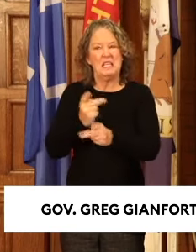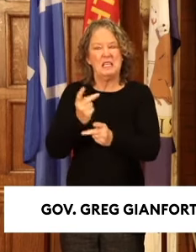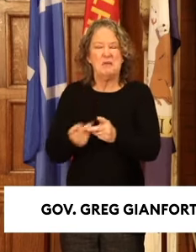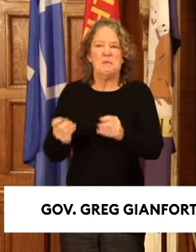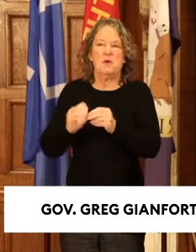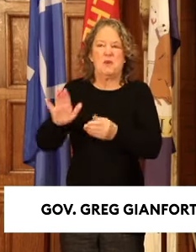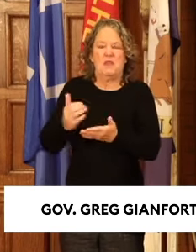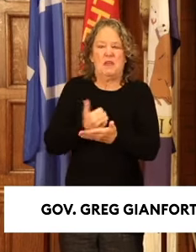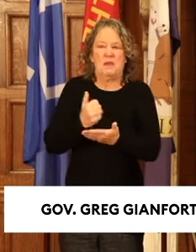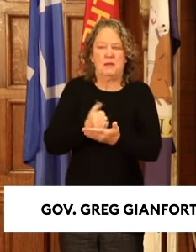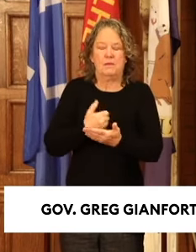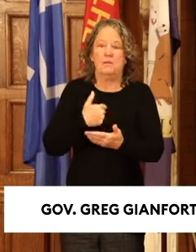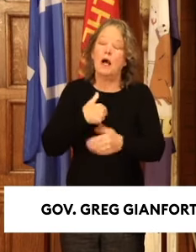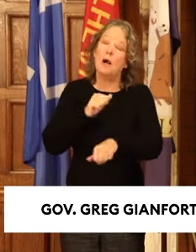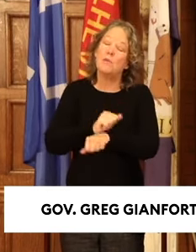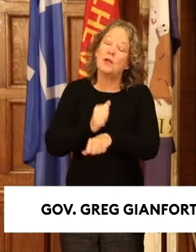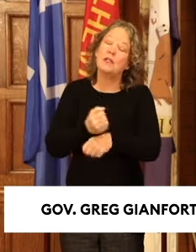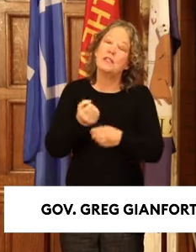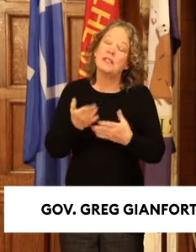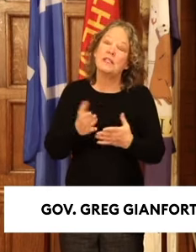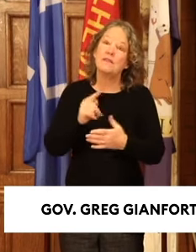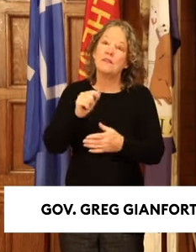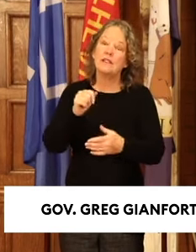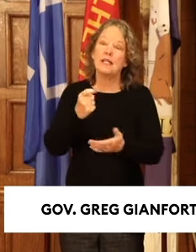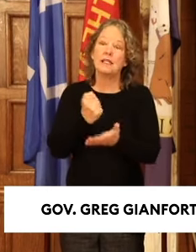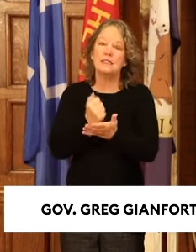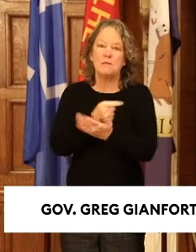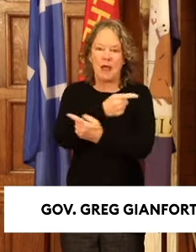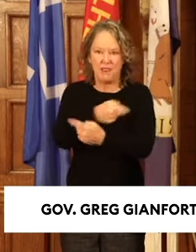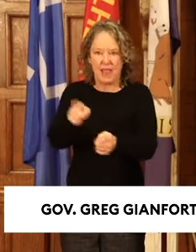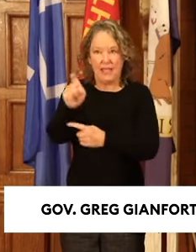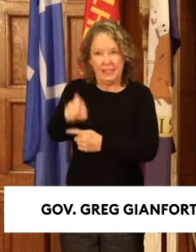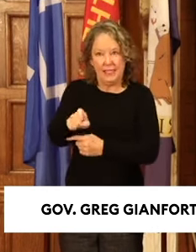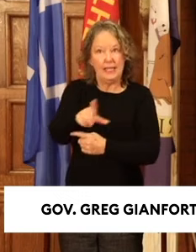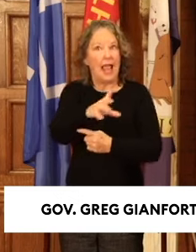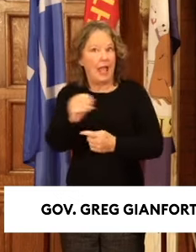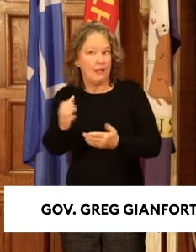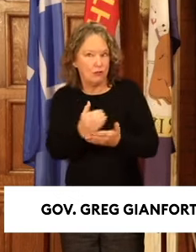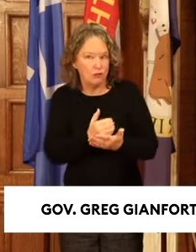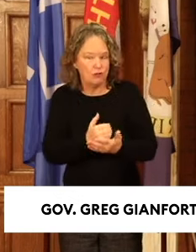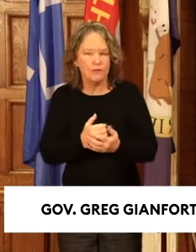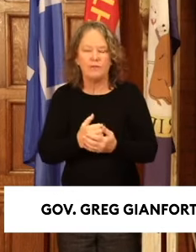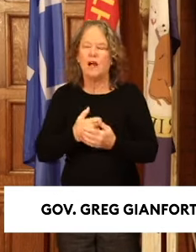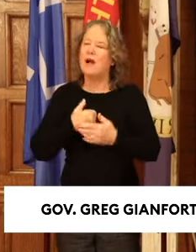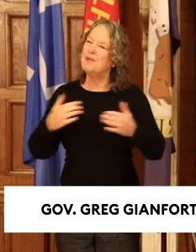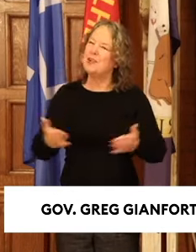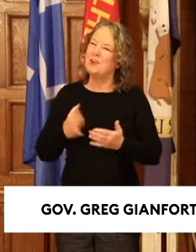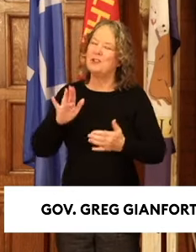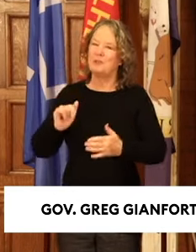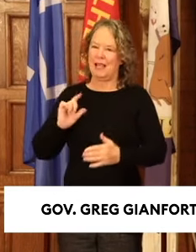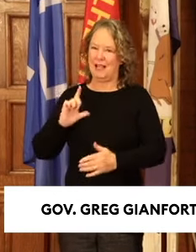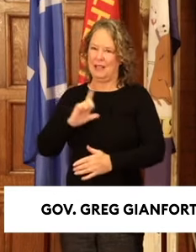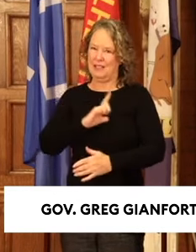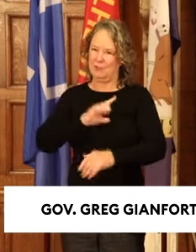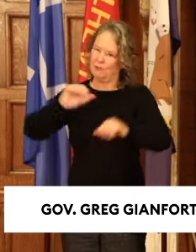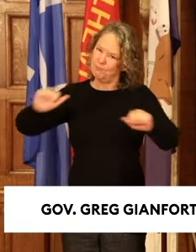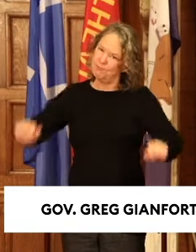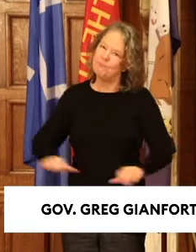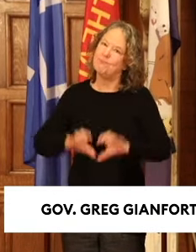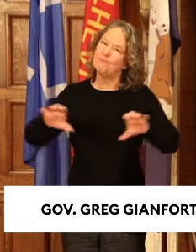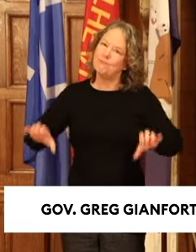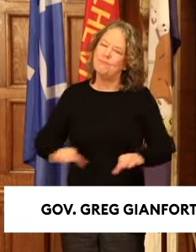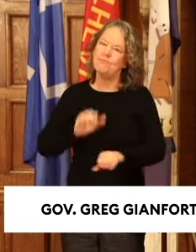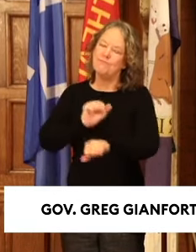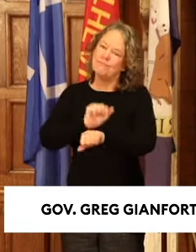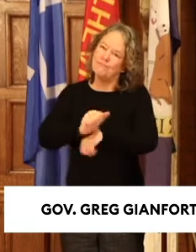them the tax relief they need and deserve. I'm encouraged by the progress the legislature is making, but we need to